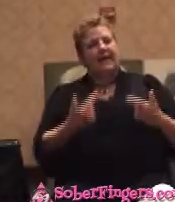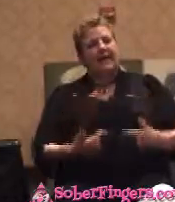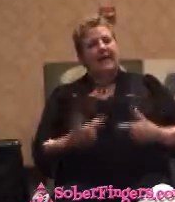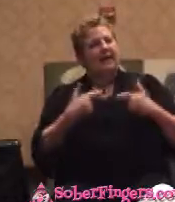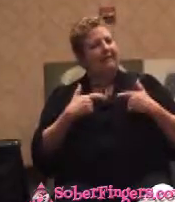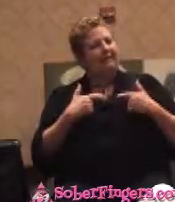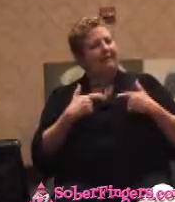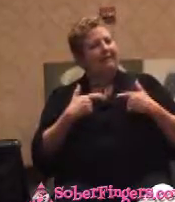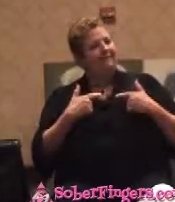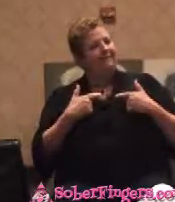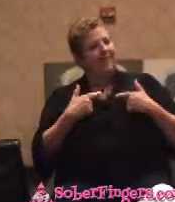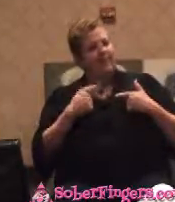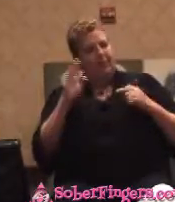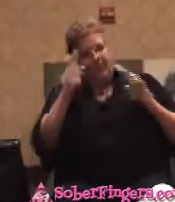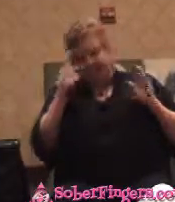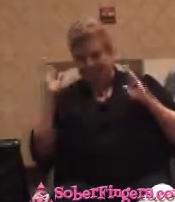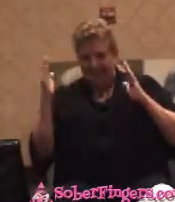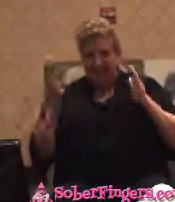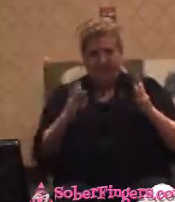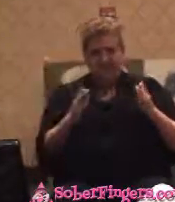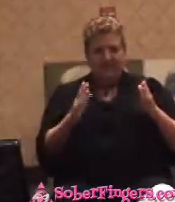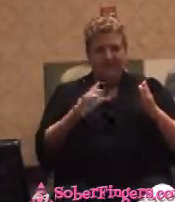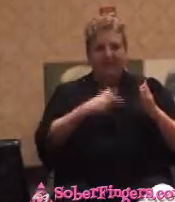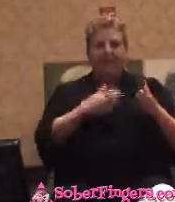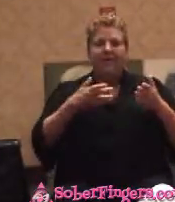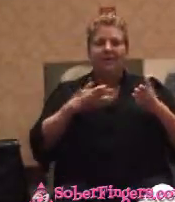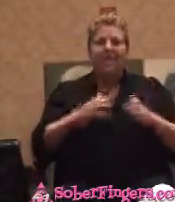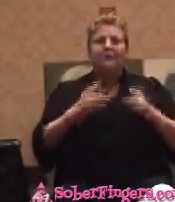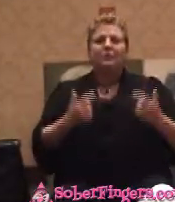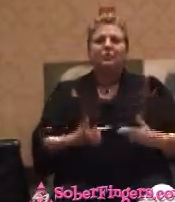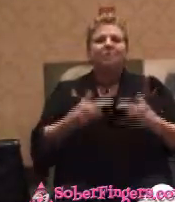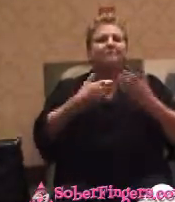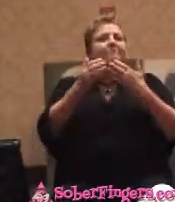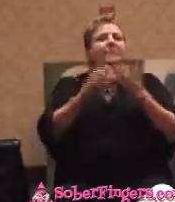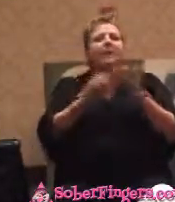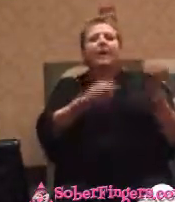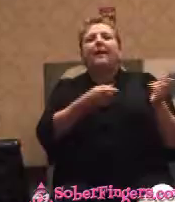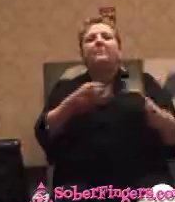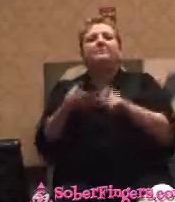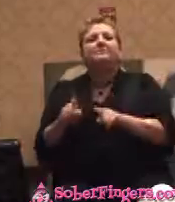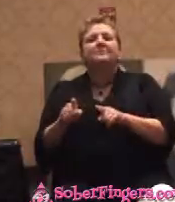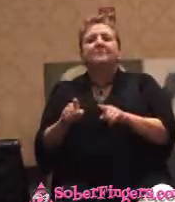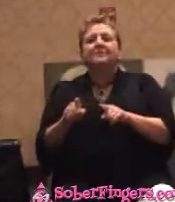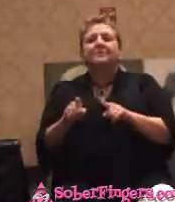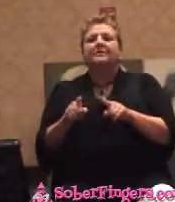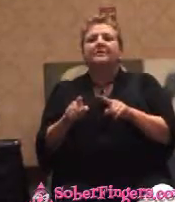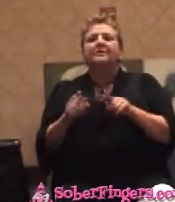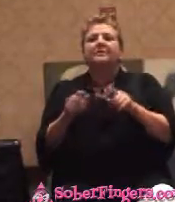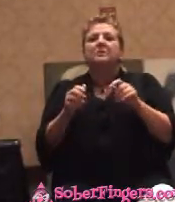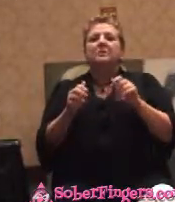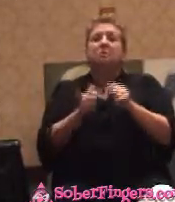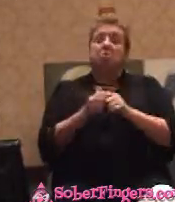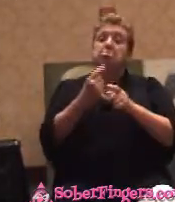will allow us to live this life no matter what comes down the pike with a reasonable degree of happiness, joy,